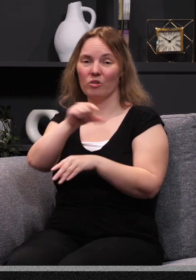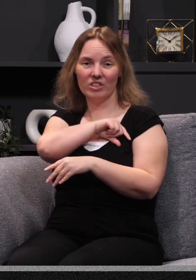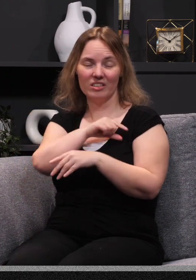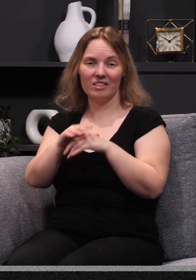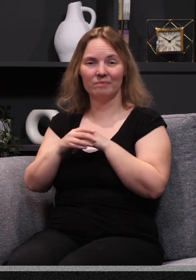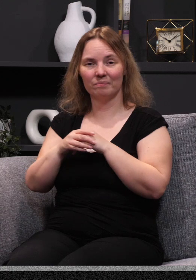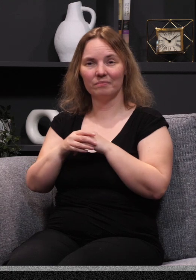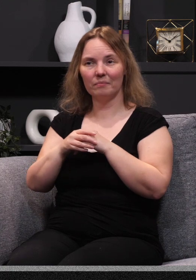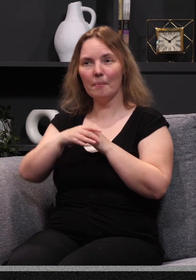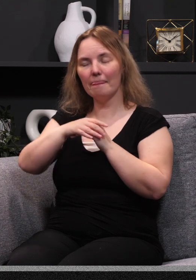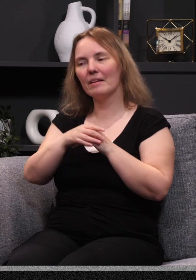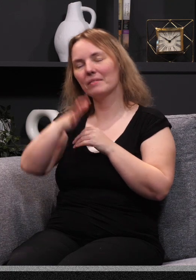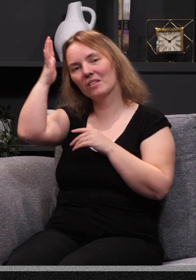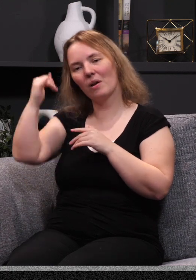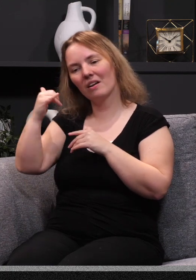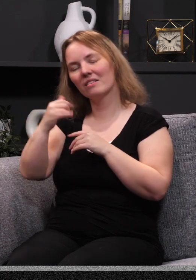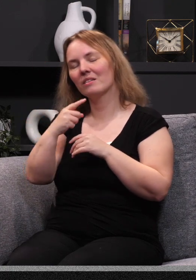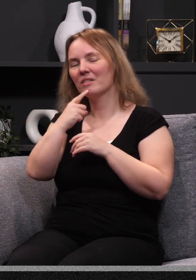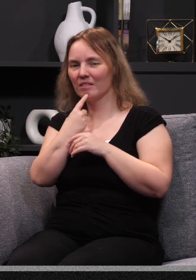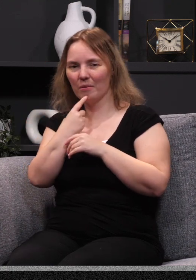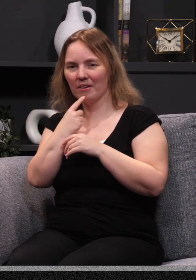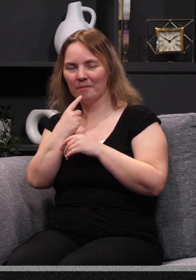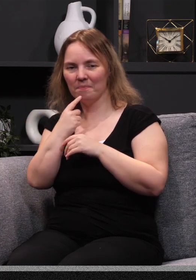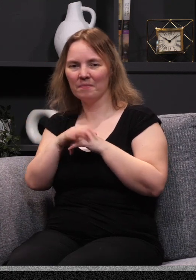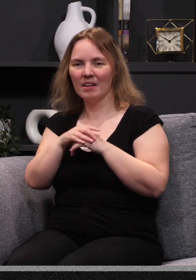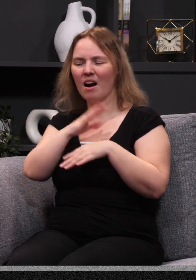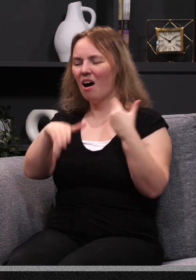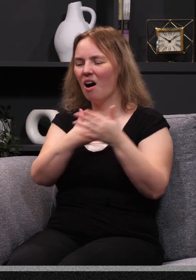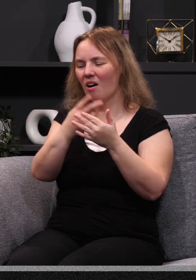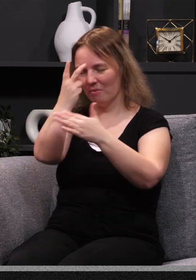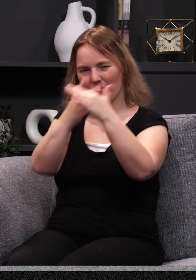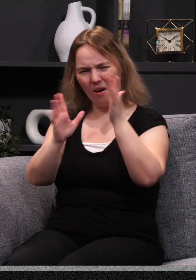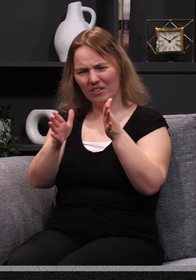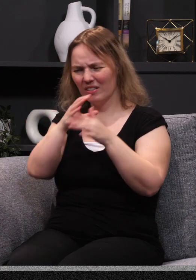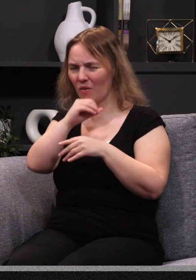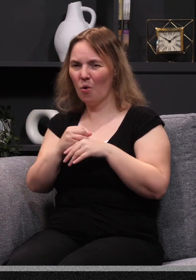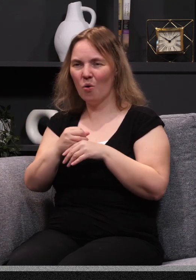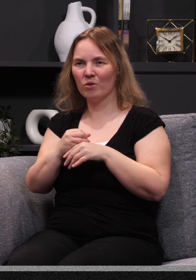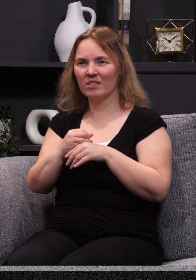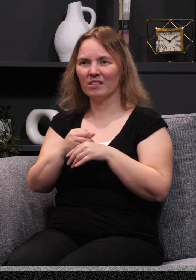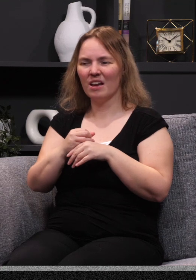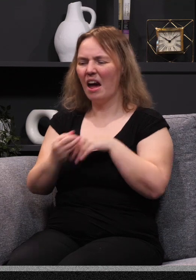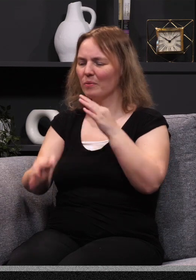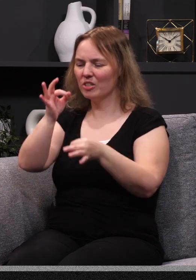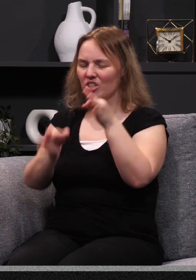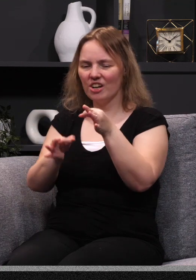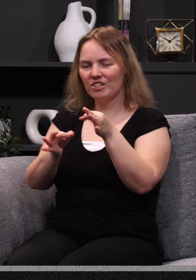the world guilty. That's why they were disappointed. All the prophecies of old was he would come and his winnowing fork, and he would